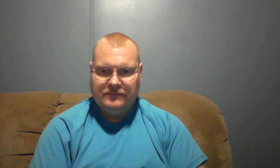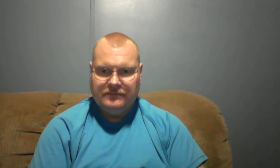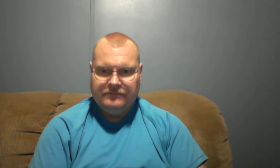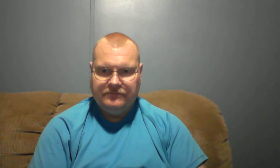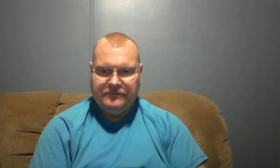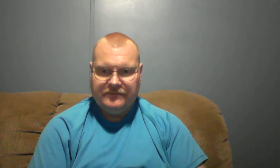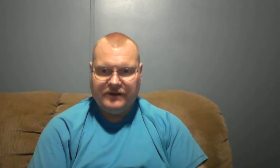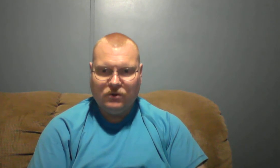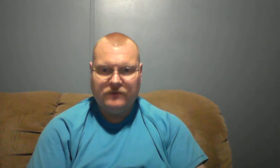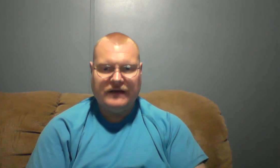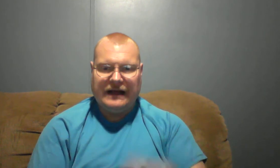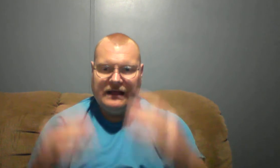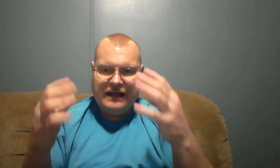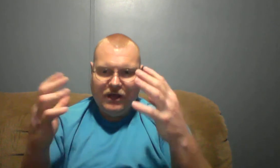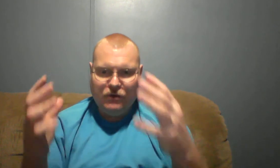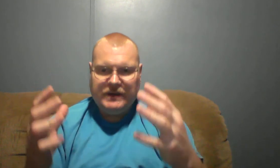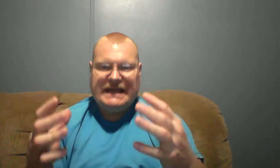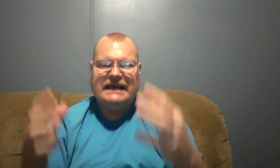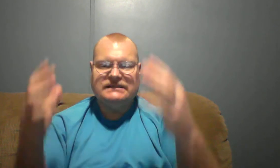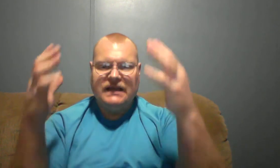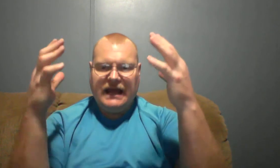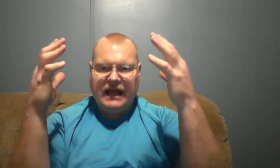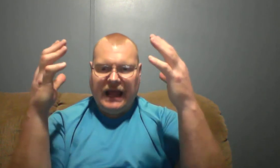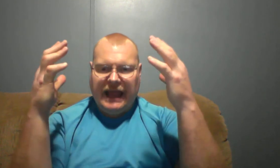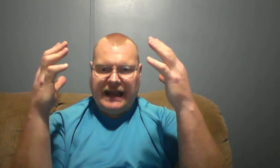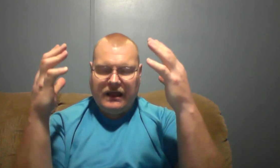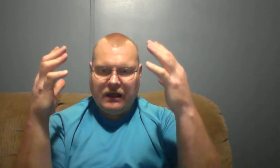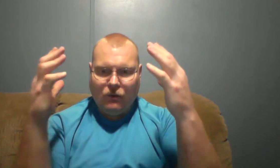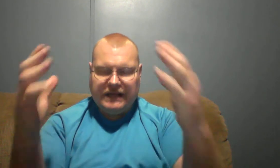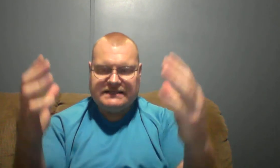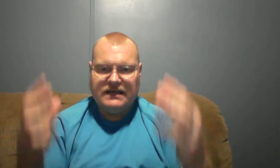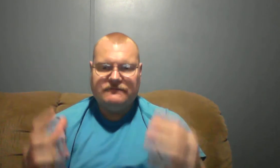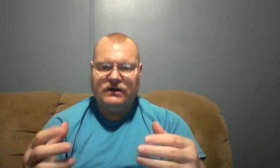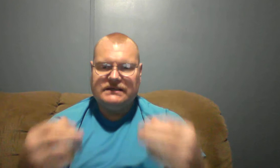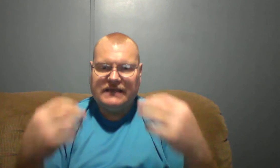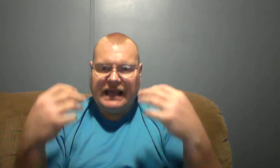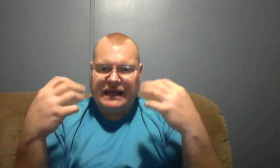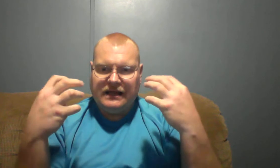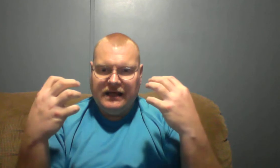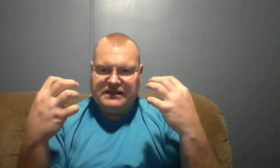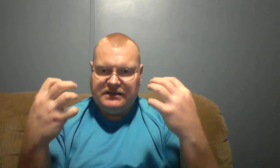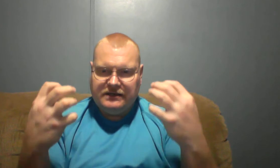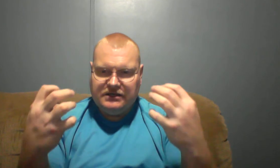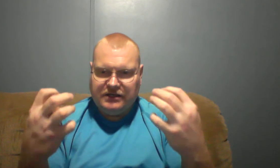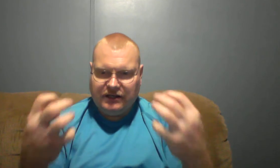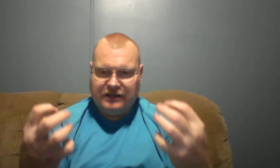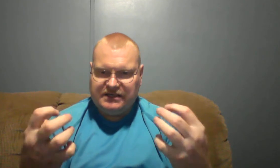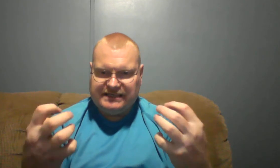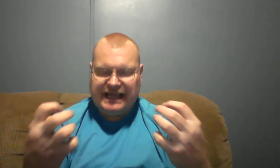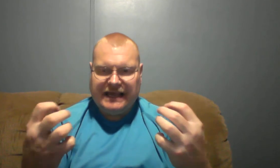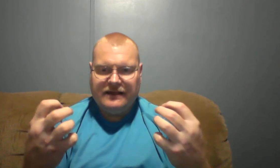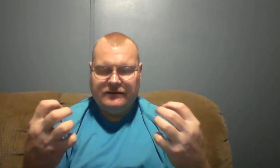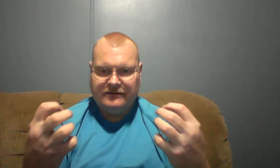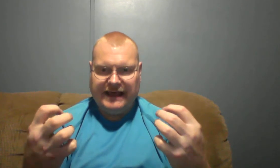to glorify who He is and what He's done for us and to say that